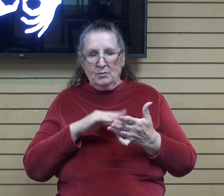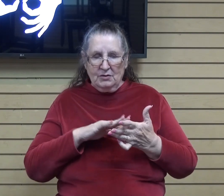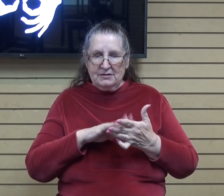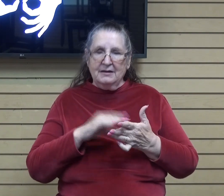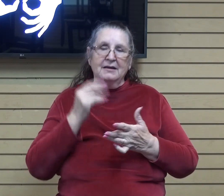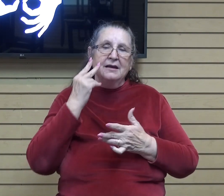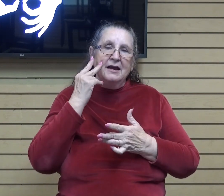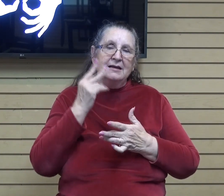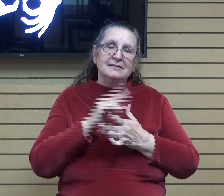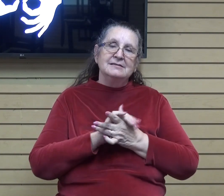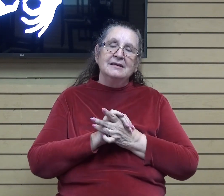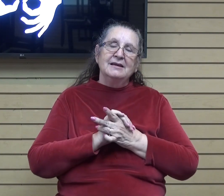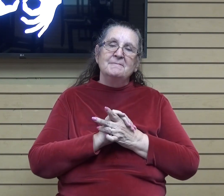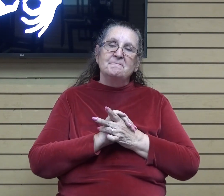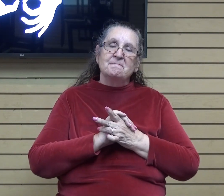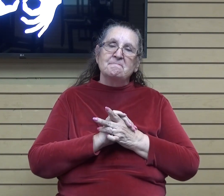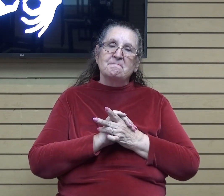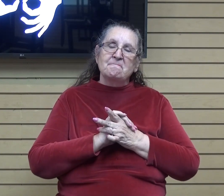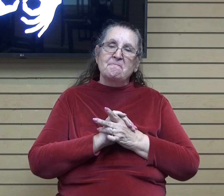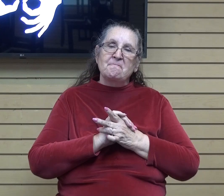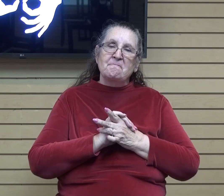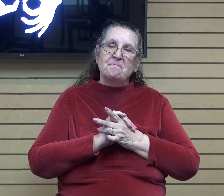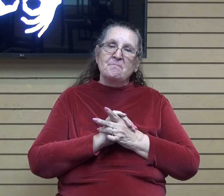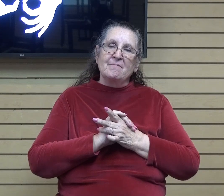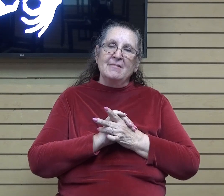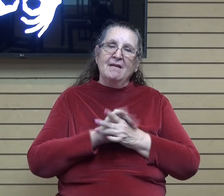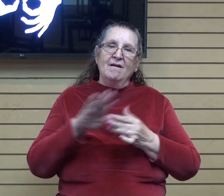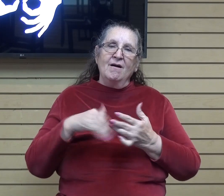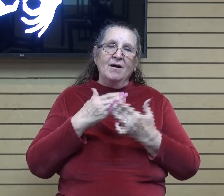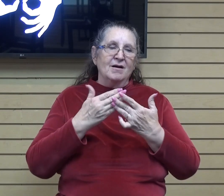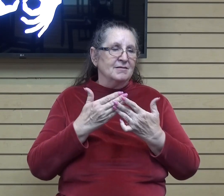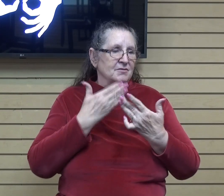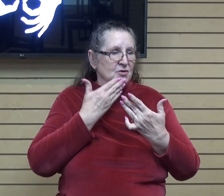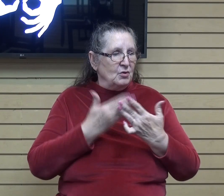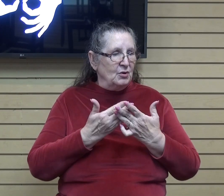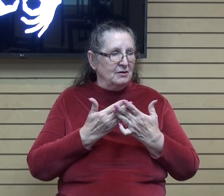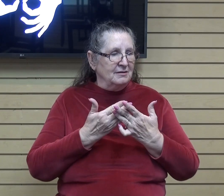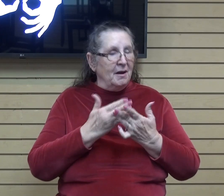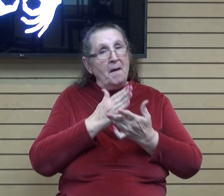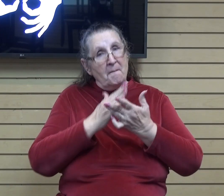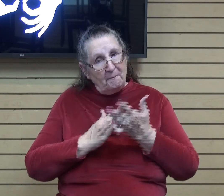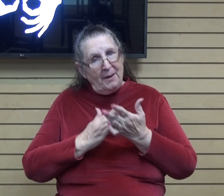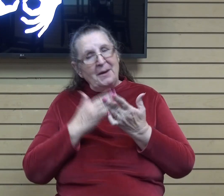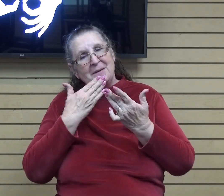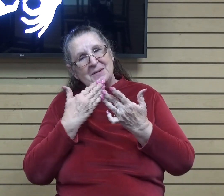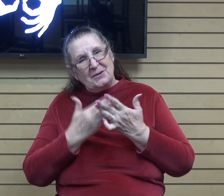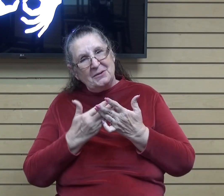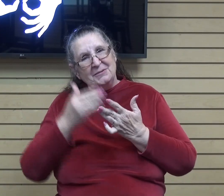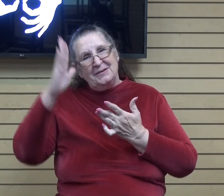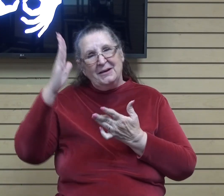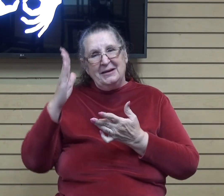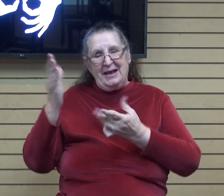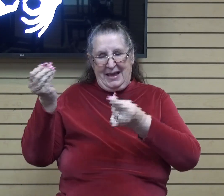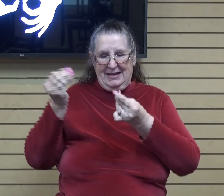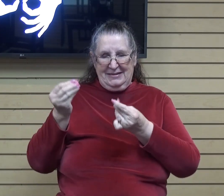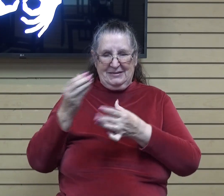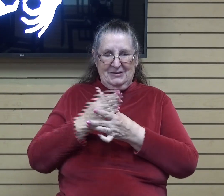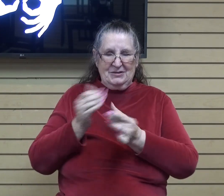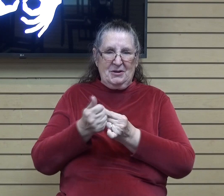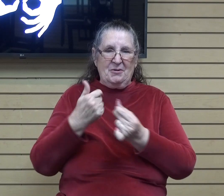all the goodness, well, part of the goodness of what God has to share with us. Just like